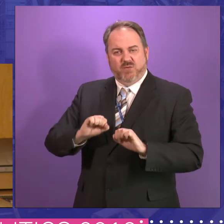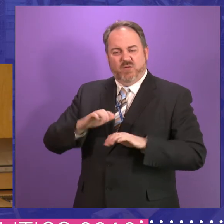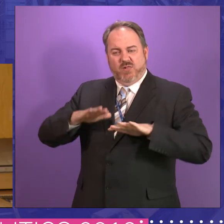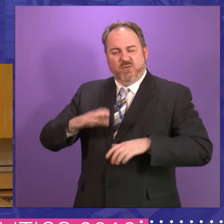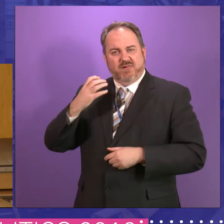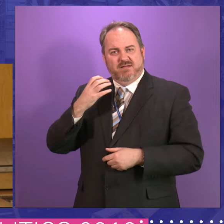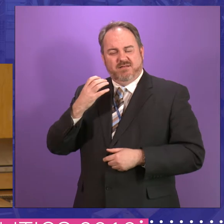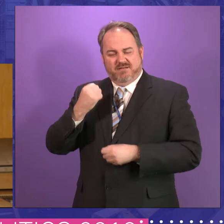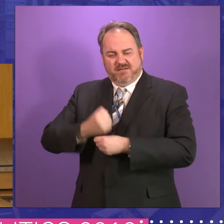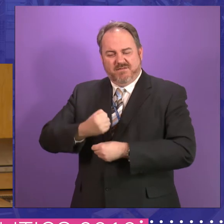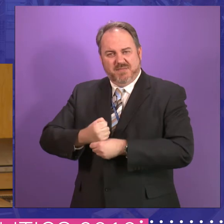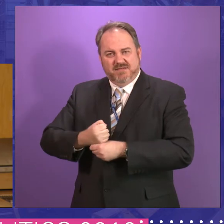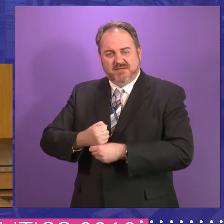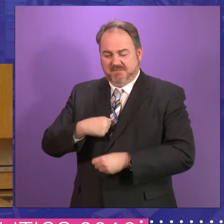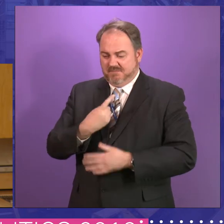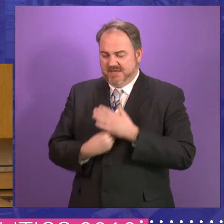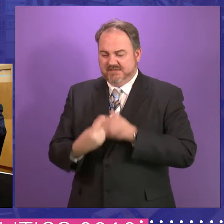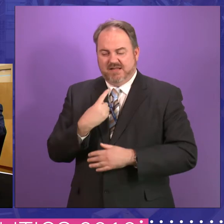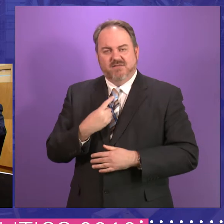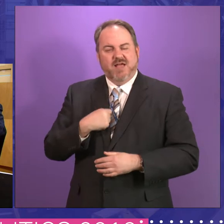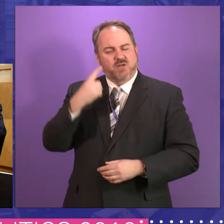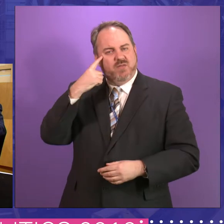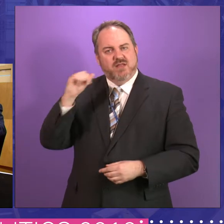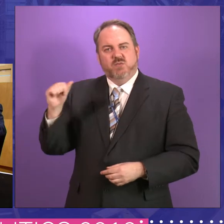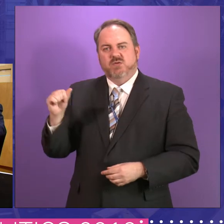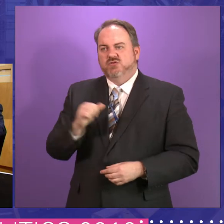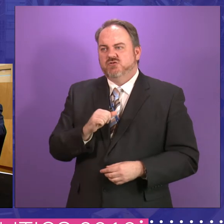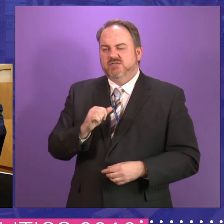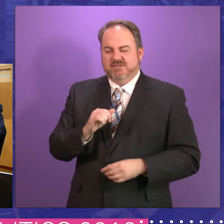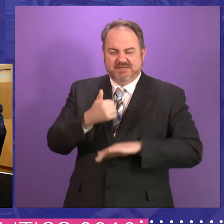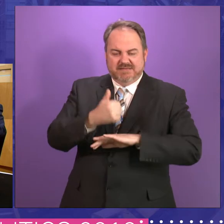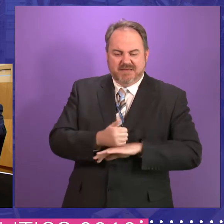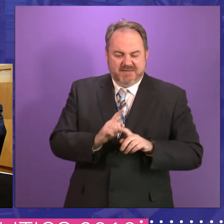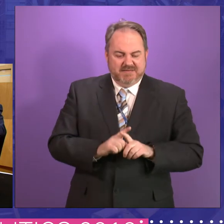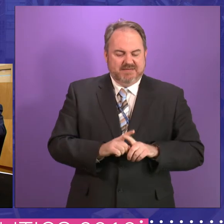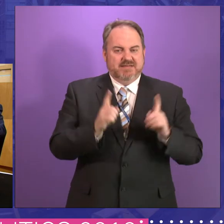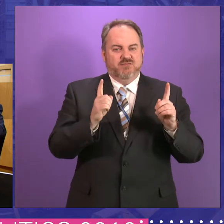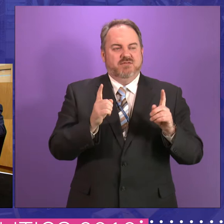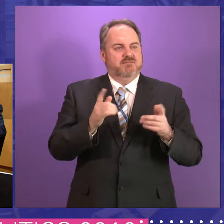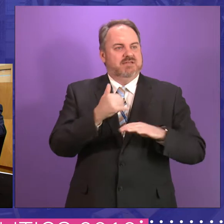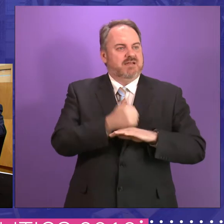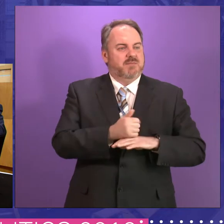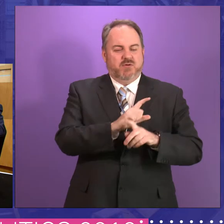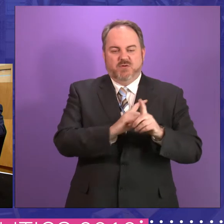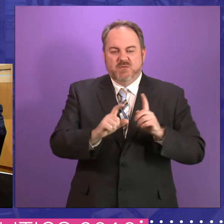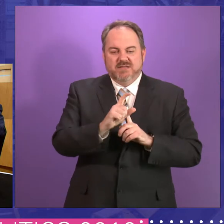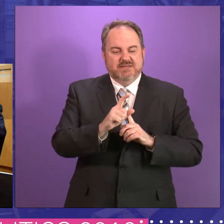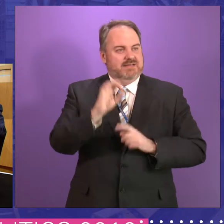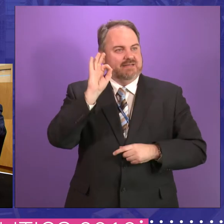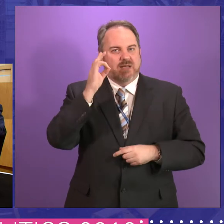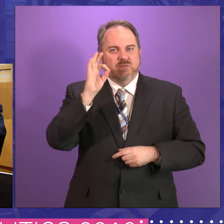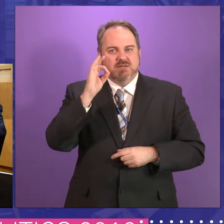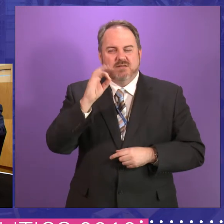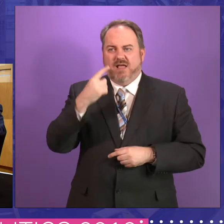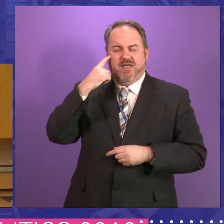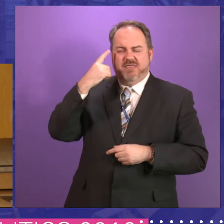point you make is, I mean, I'm no great believer in strengthening alternatives to local government through community councils and school councils. I think there are